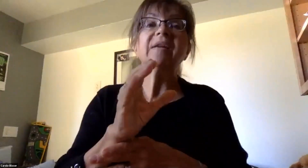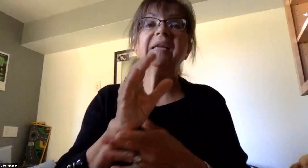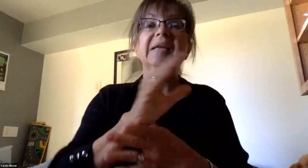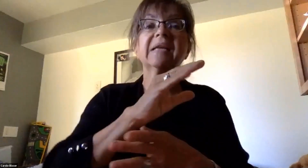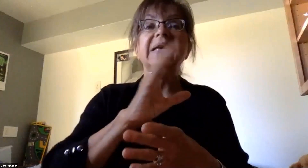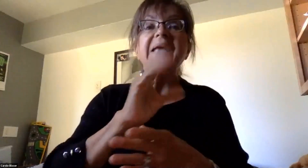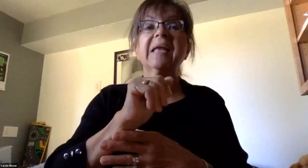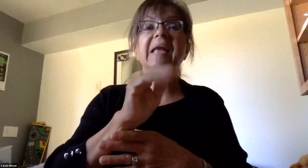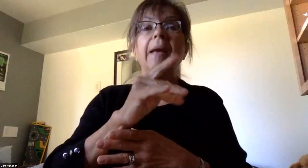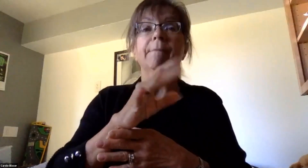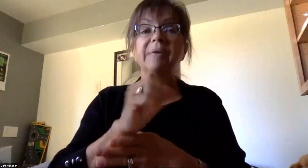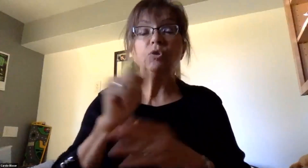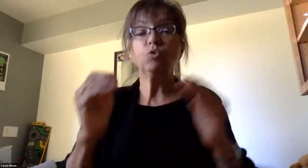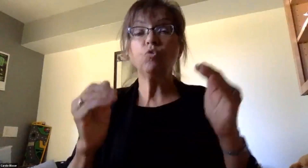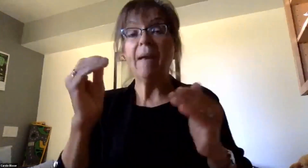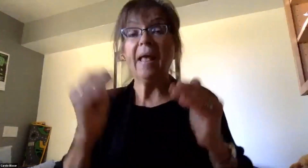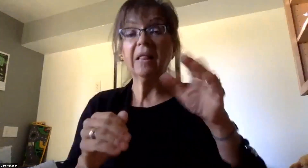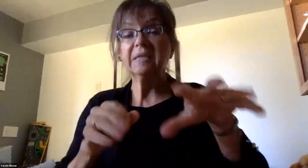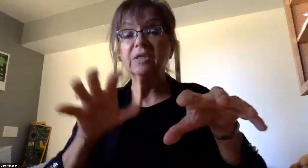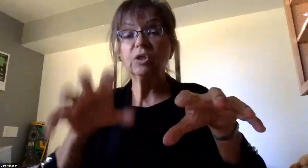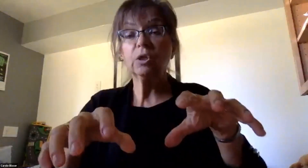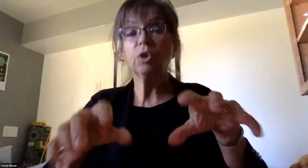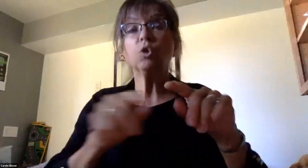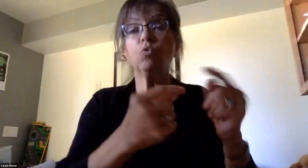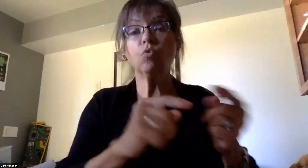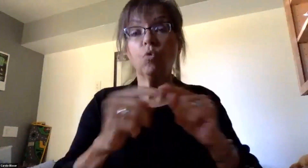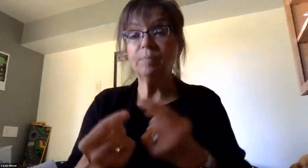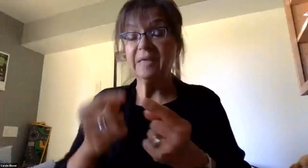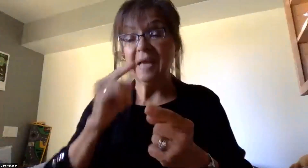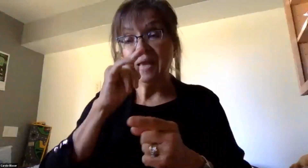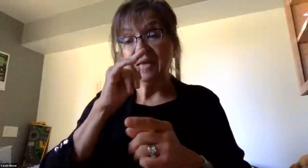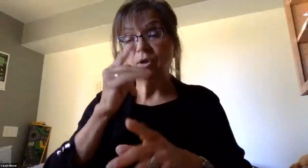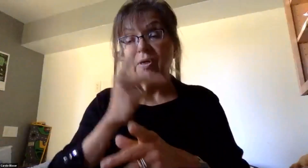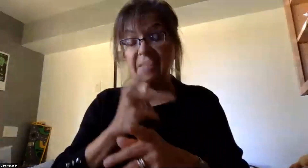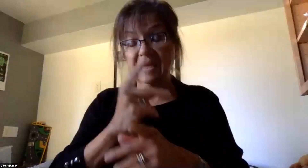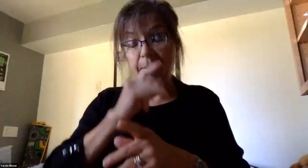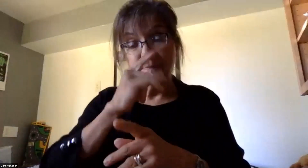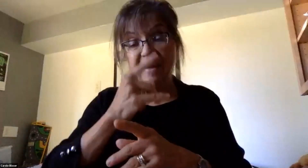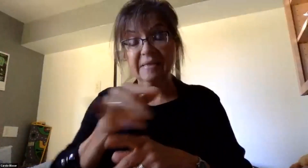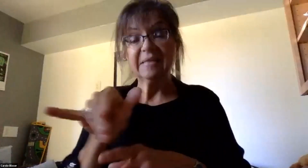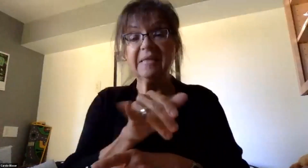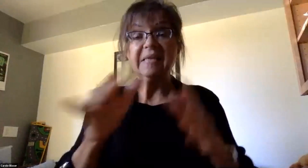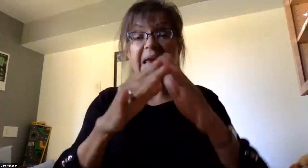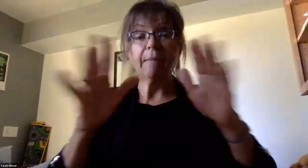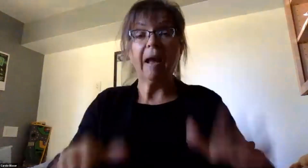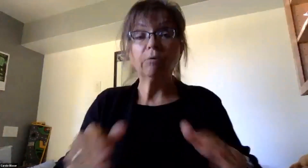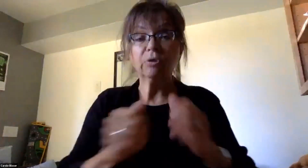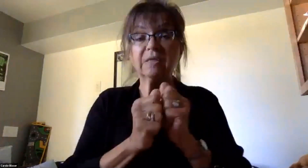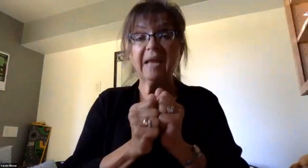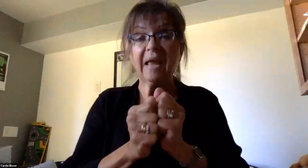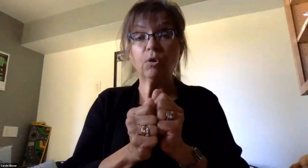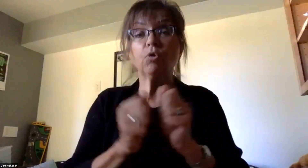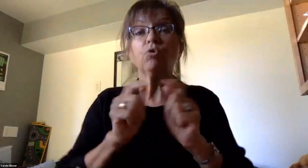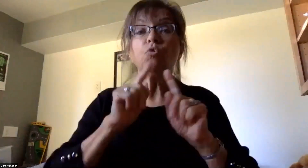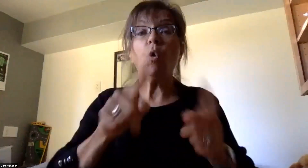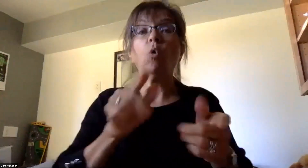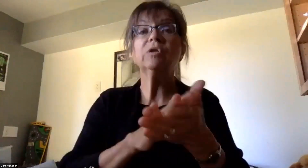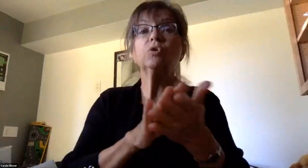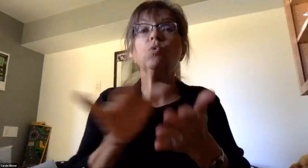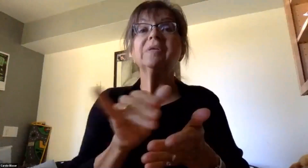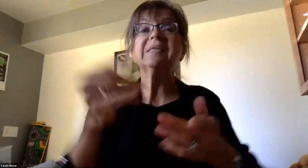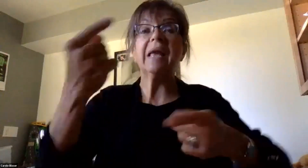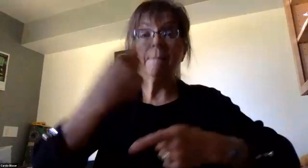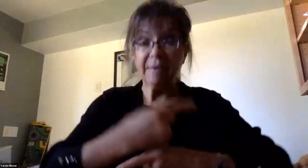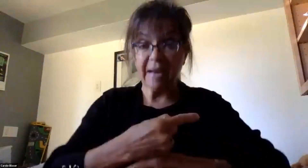group to keep siblings in the same household together so that they could attend school on the same day. To do this, Infinite